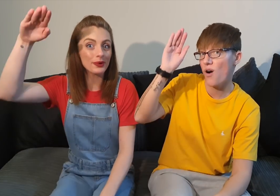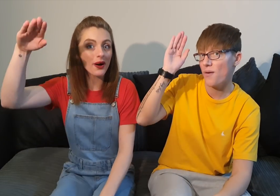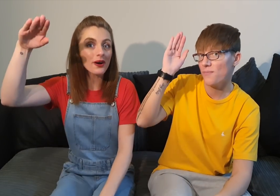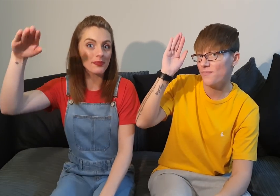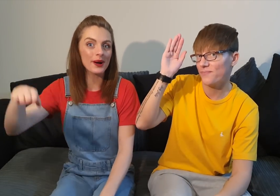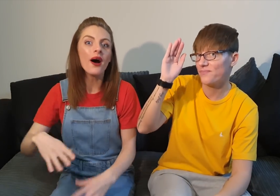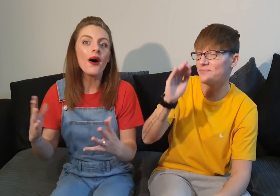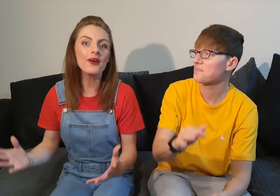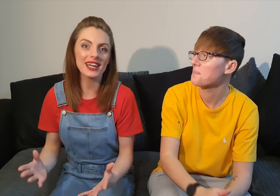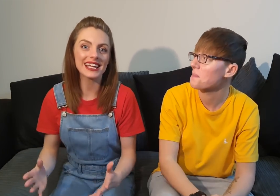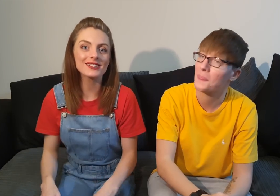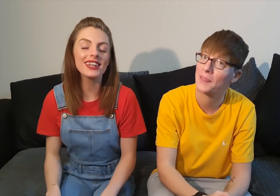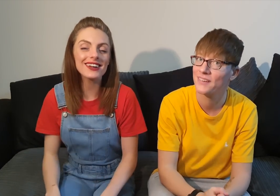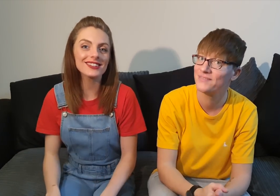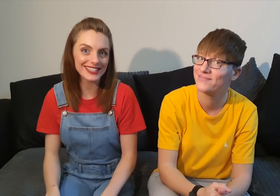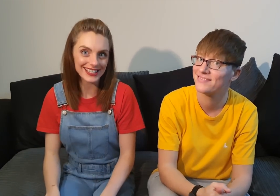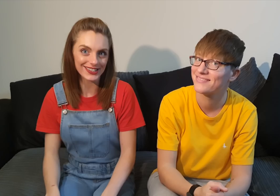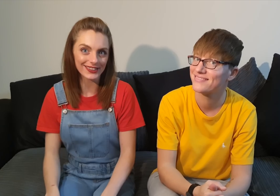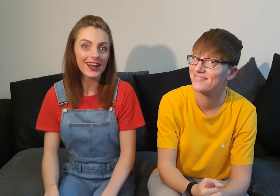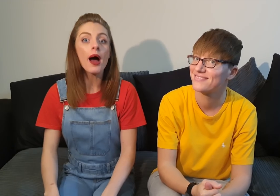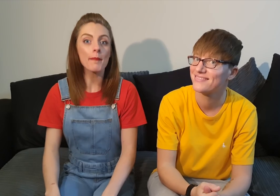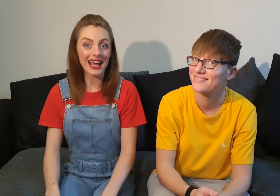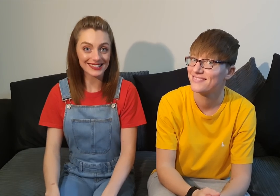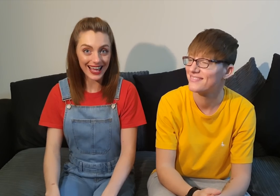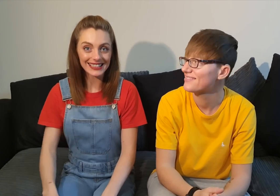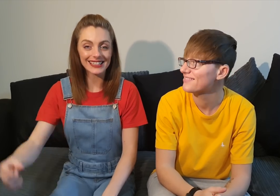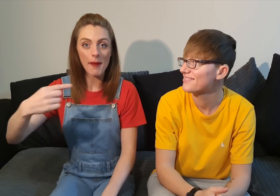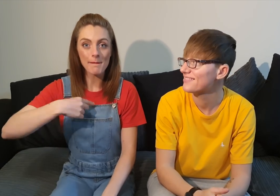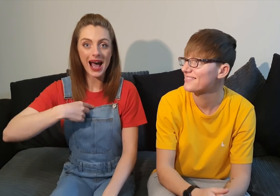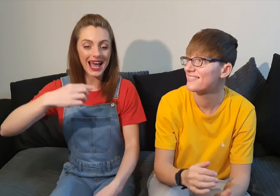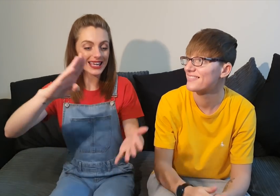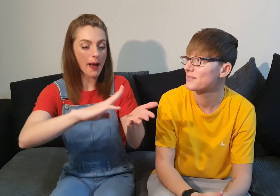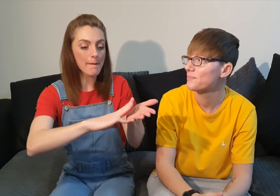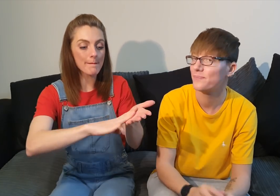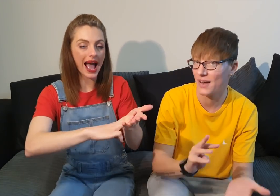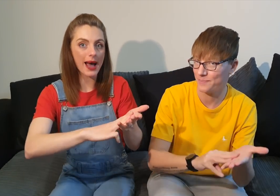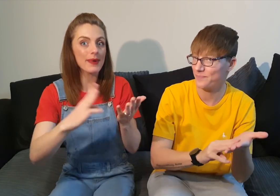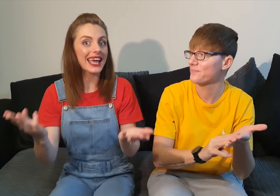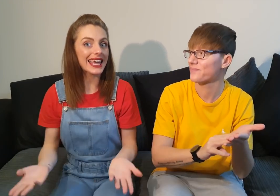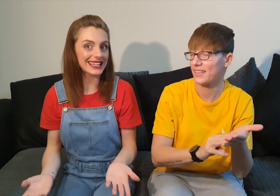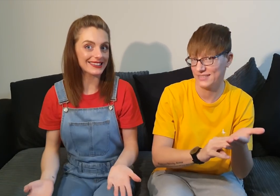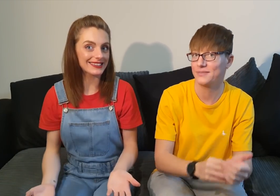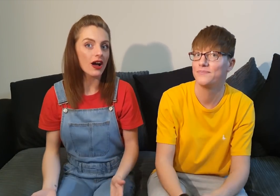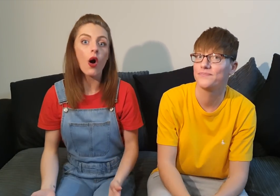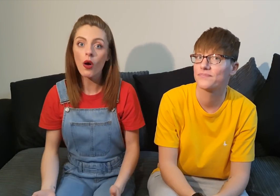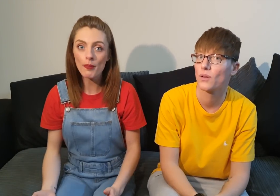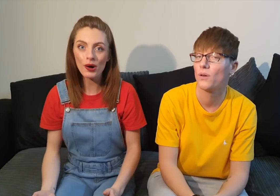up okay so let us continue by signing my mam is or mum